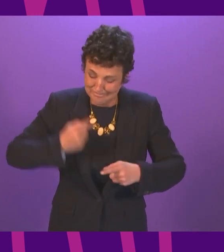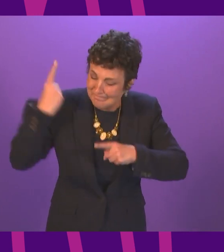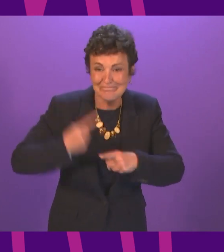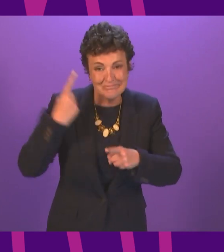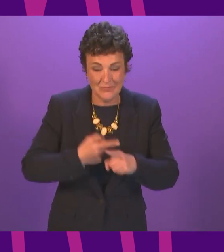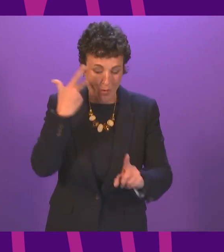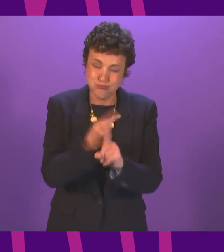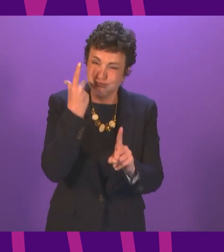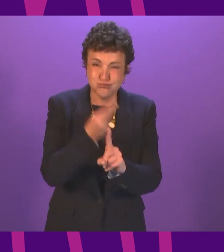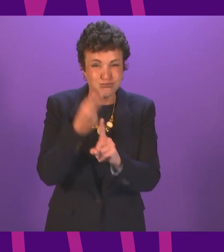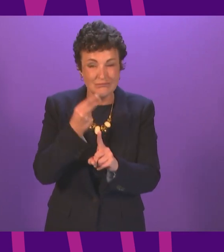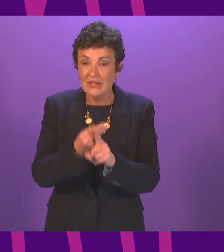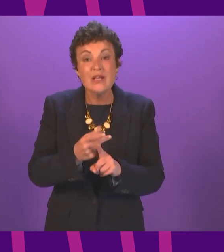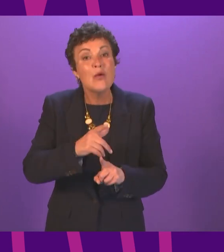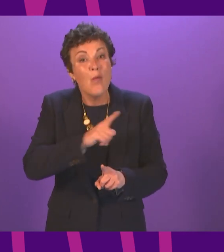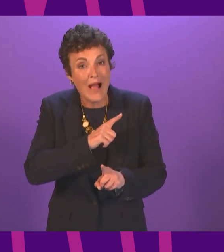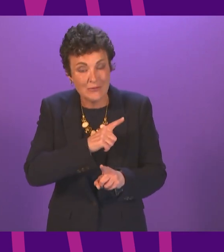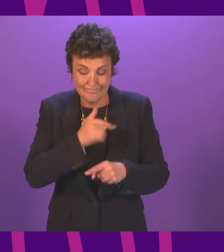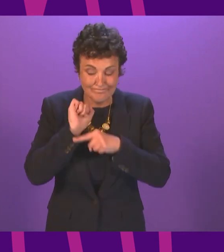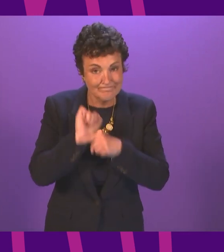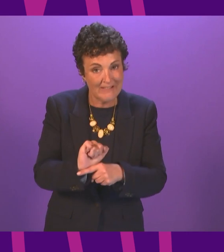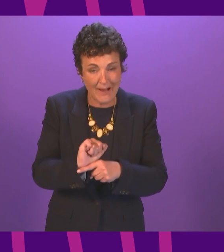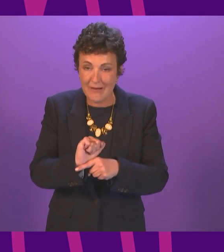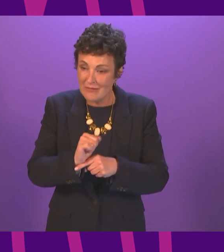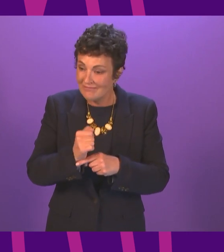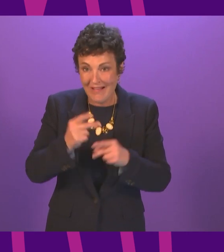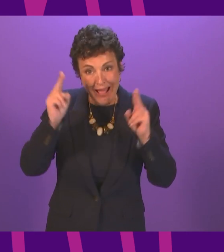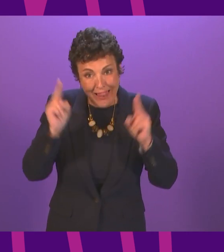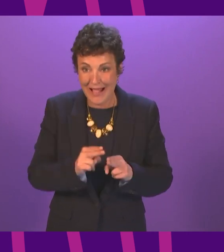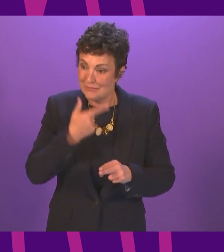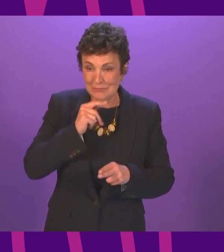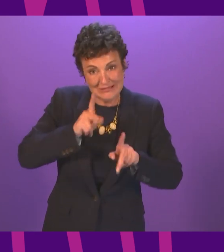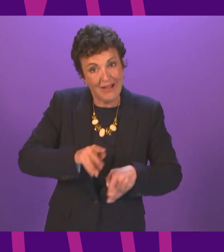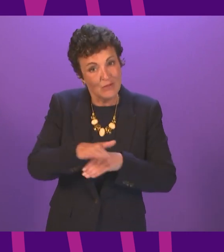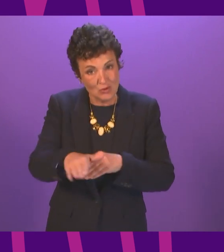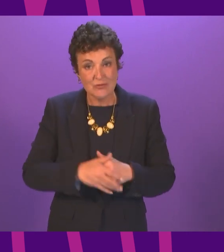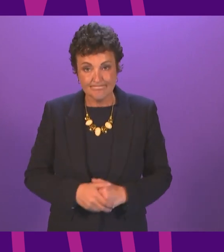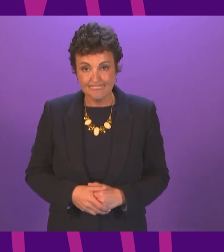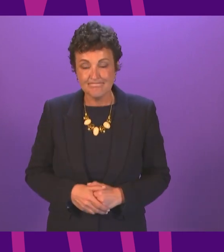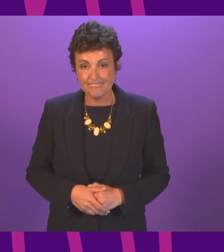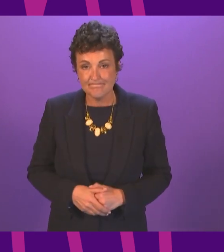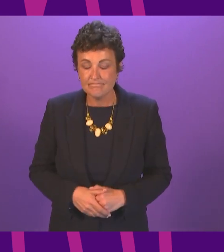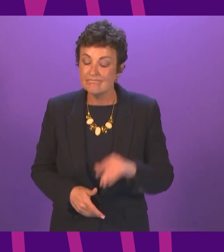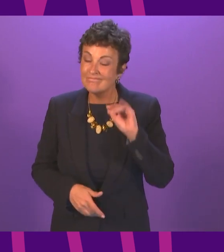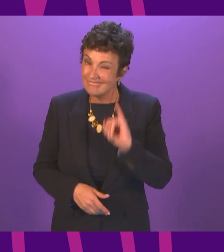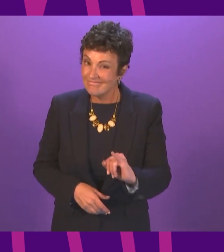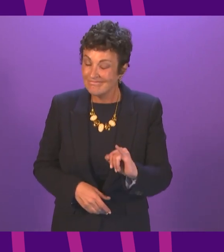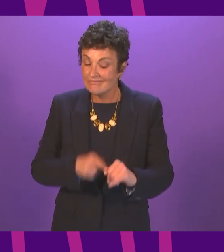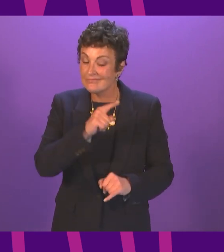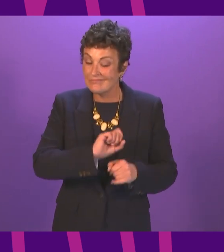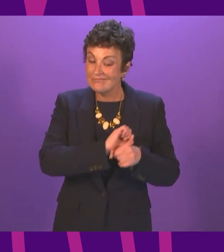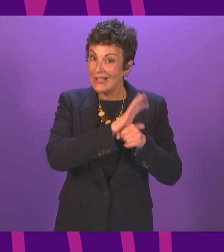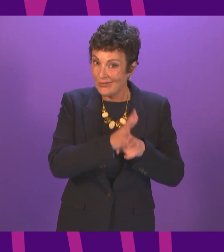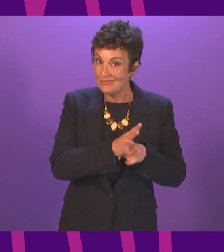vaccine to ensure as few further lives as possible are lost but across Scotland our lockdown has created an unemployment